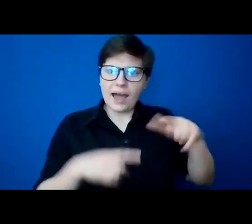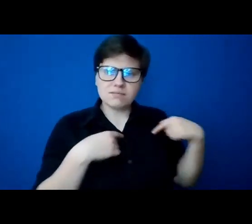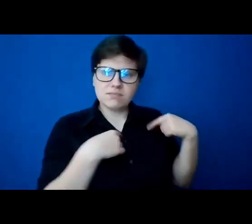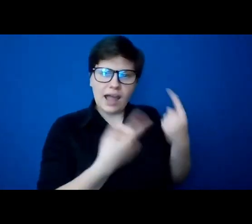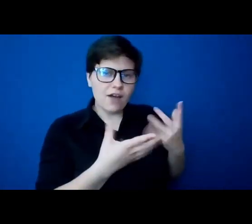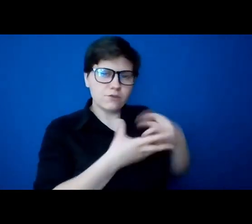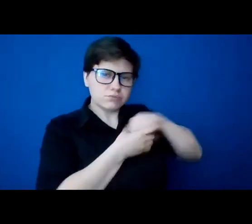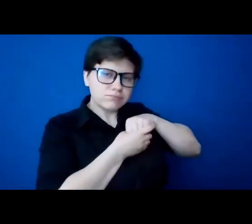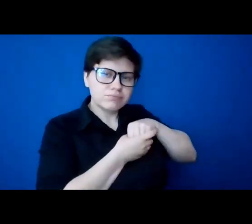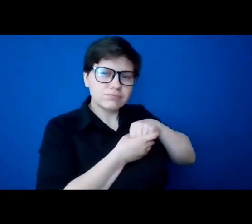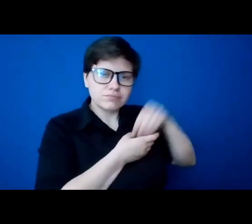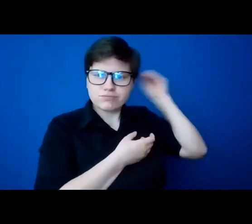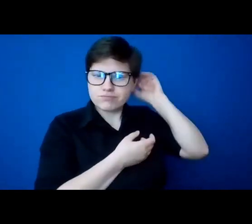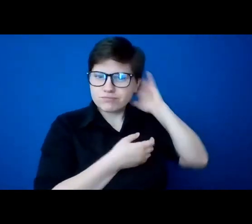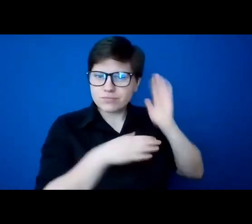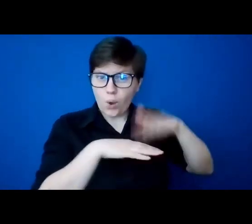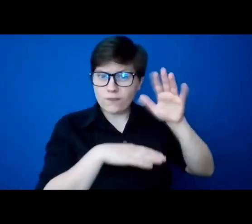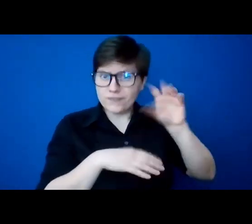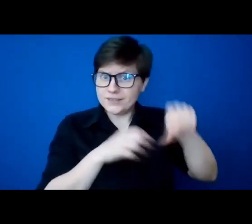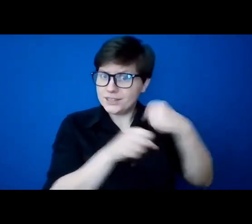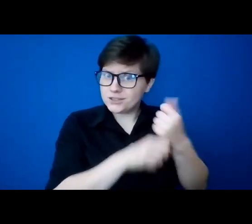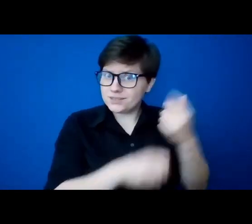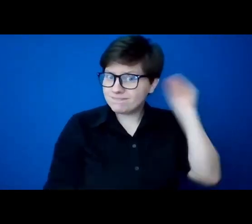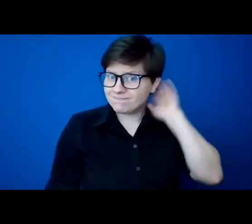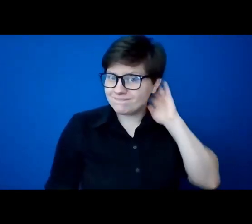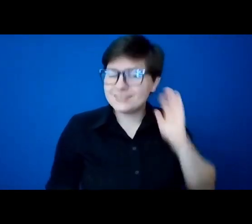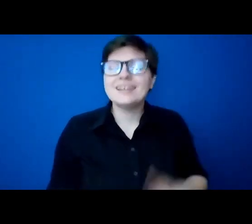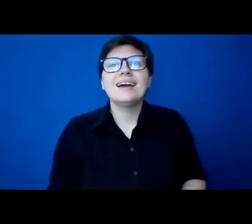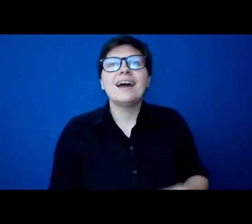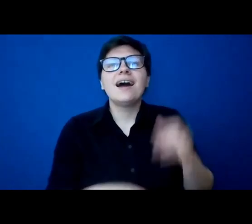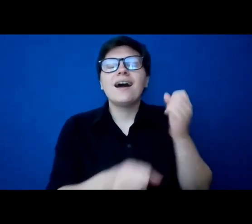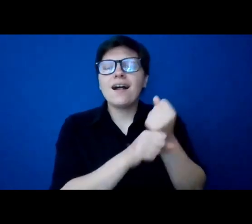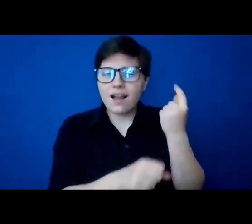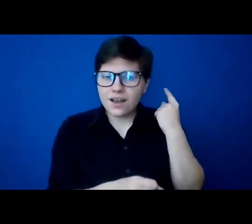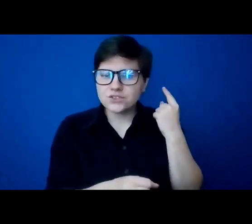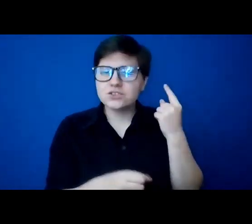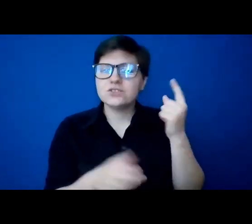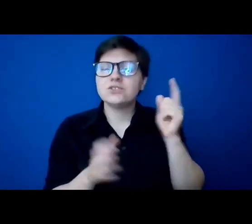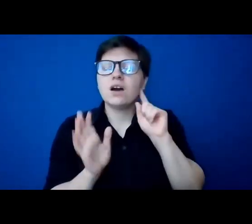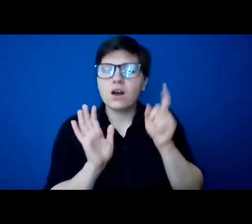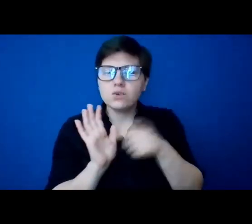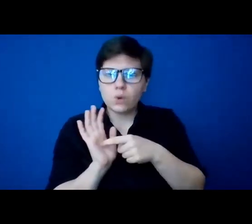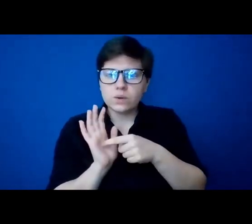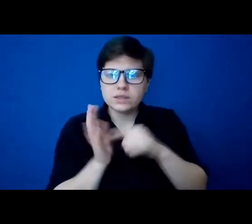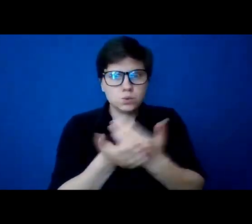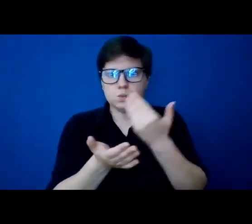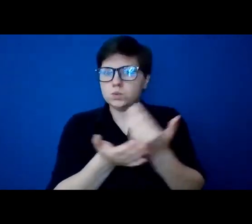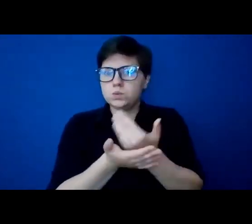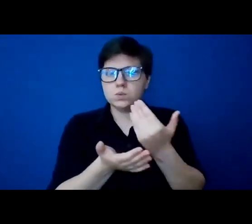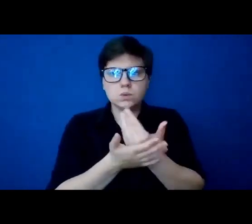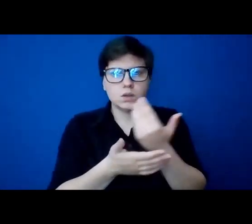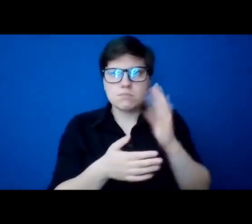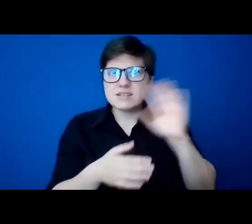for over 50 years. But then last year, I noticed something that I had never seen for 50